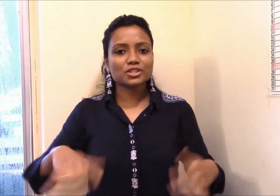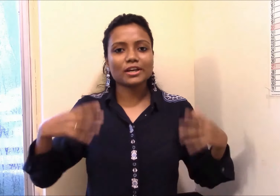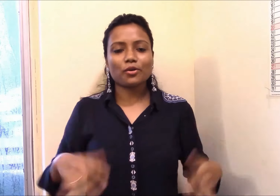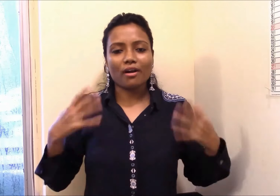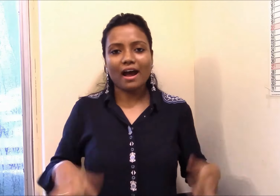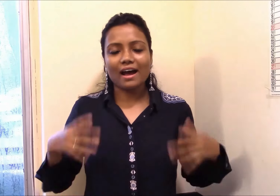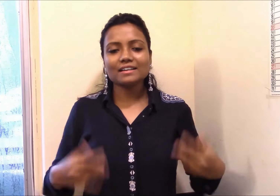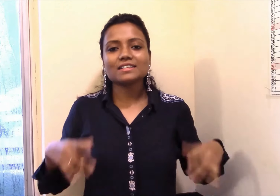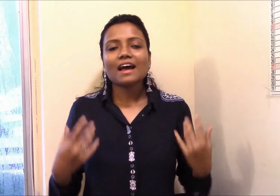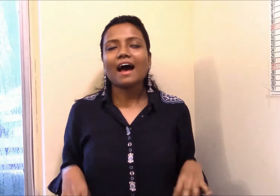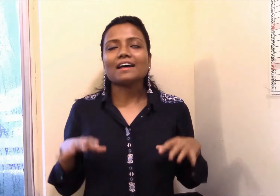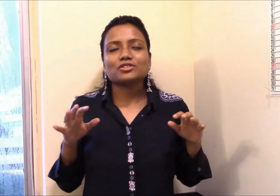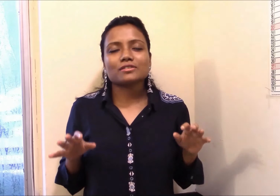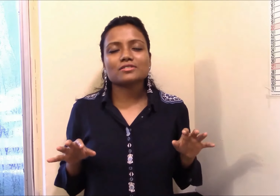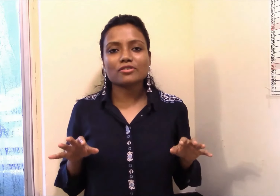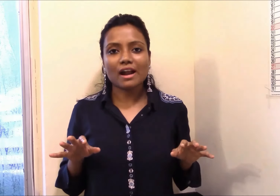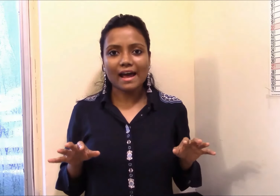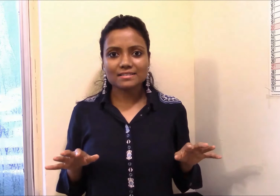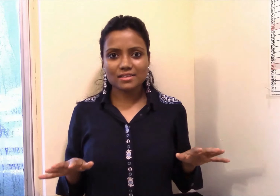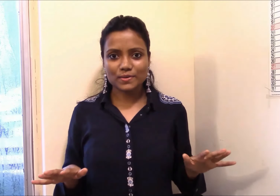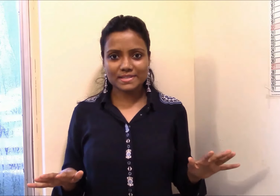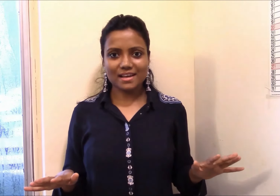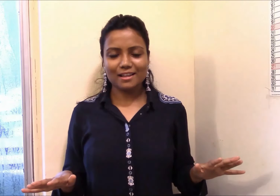shake your hand and just relax yourself.